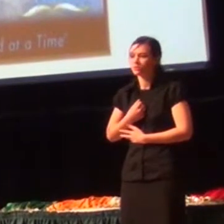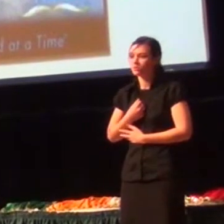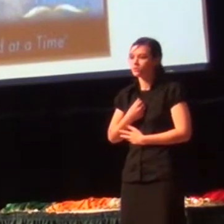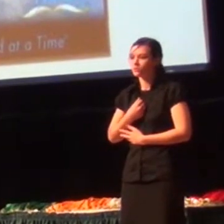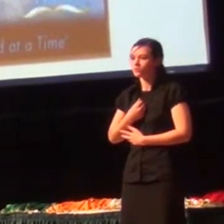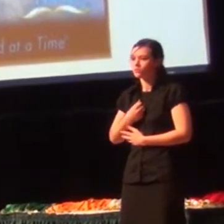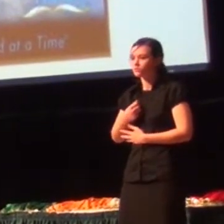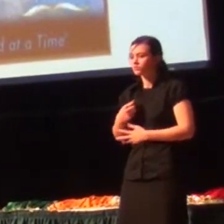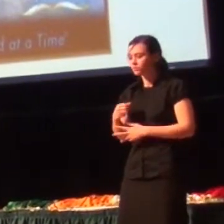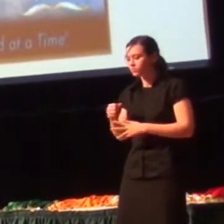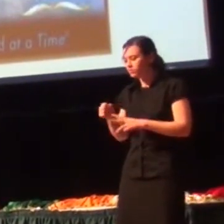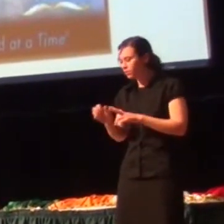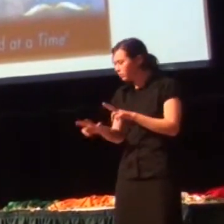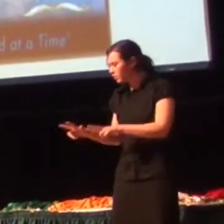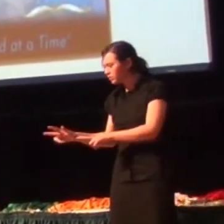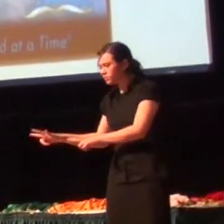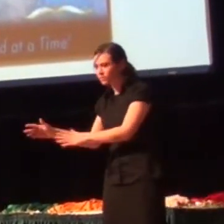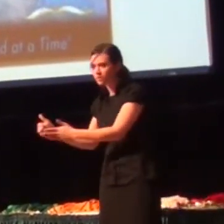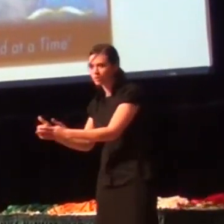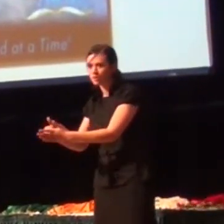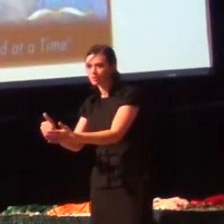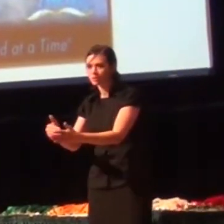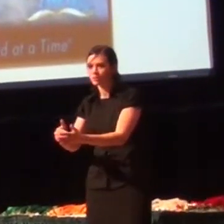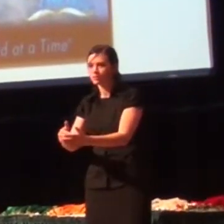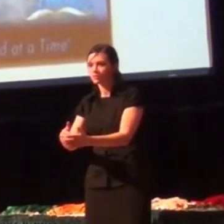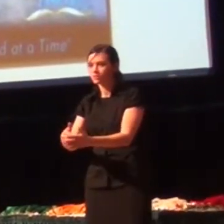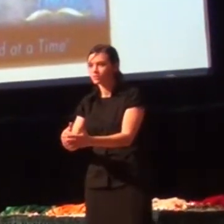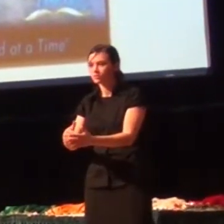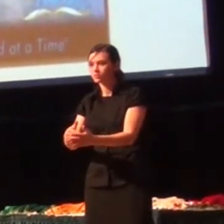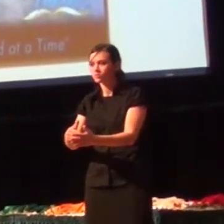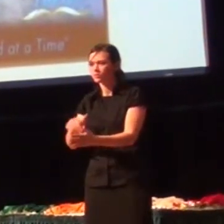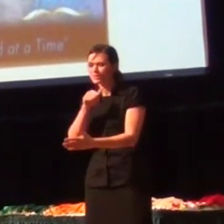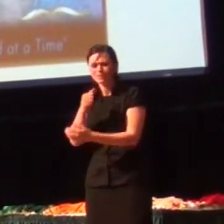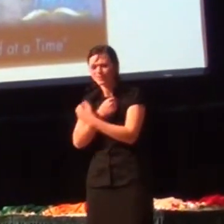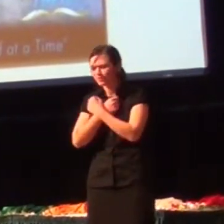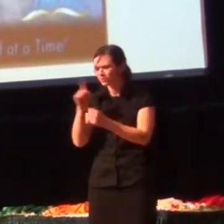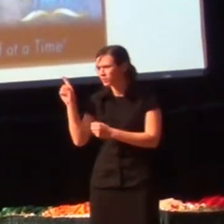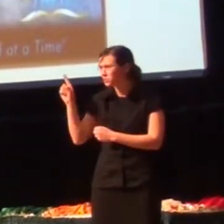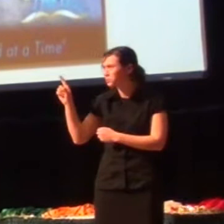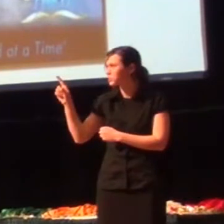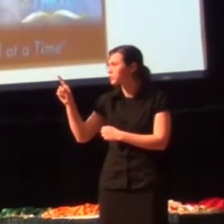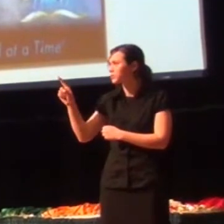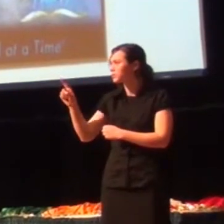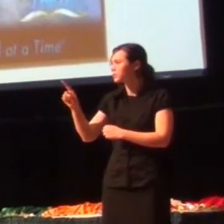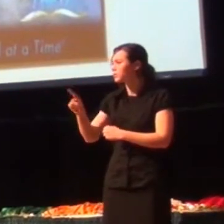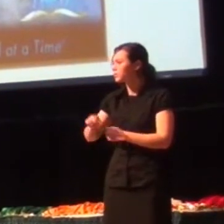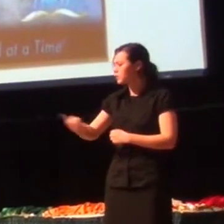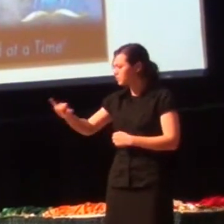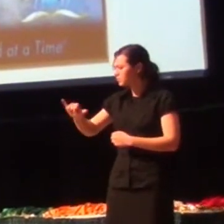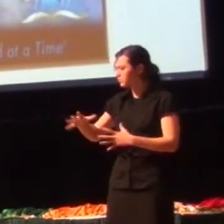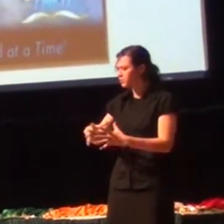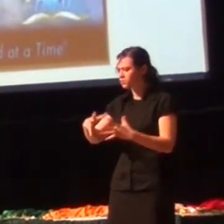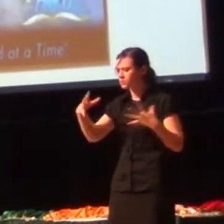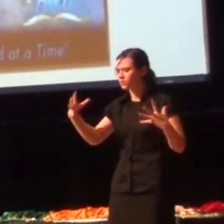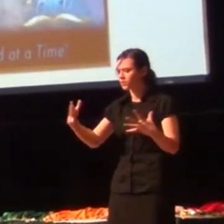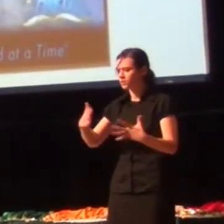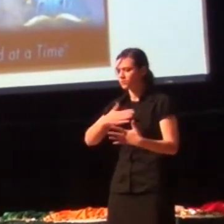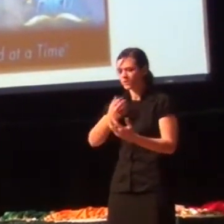I walked away again. I didn't love you as much as I love my sin,